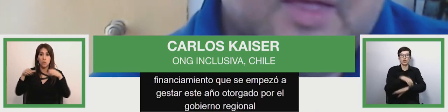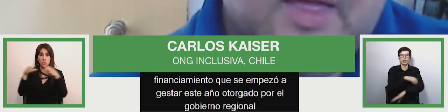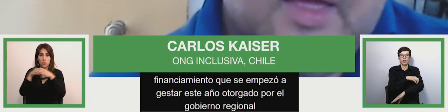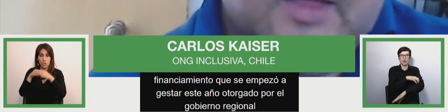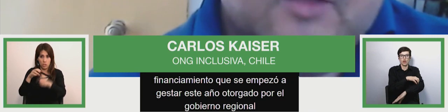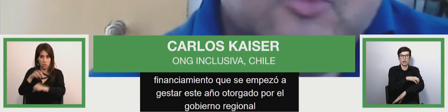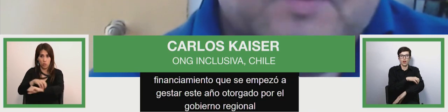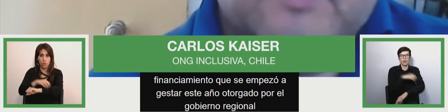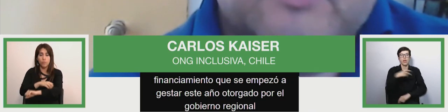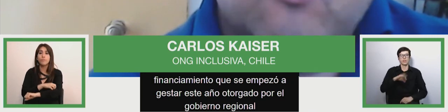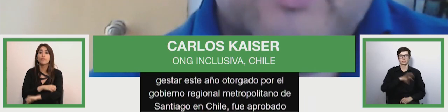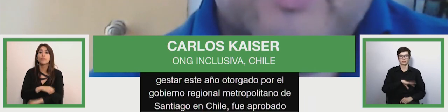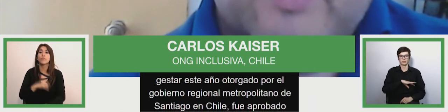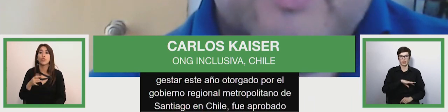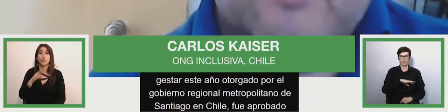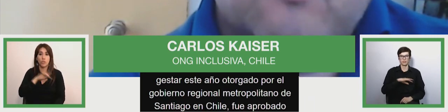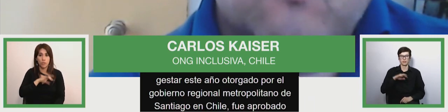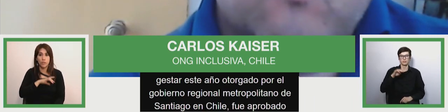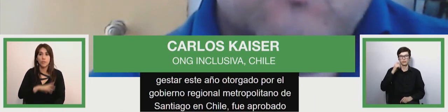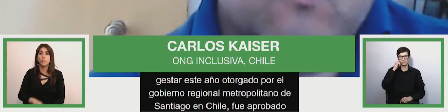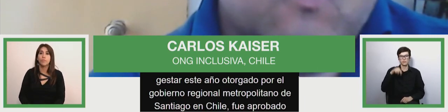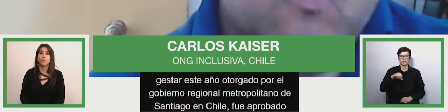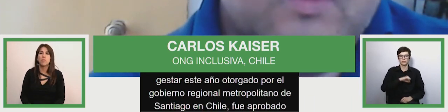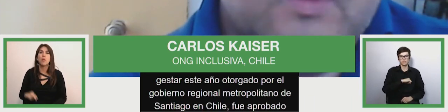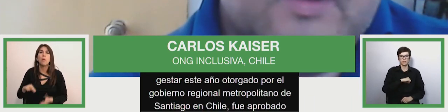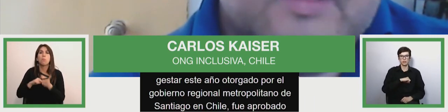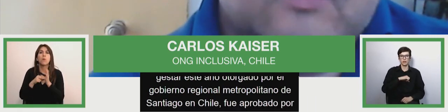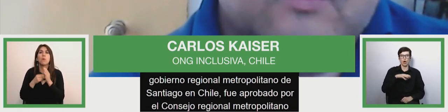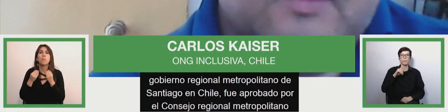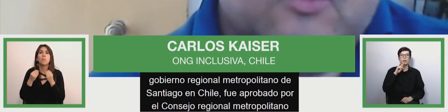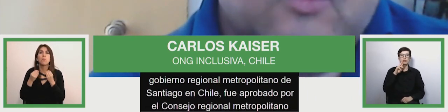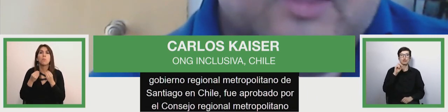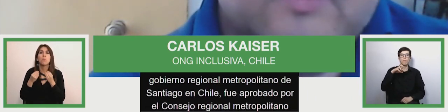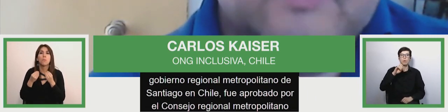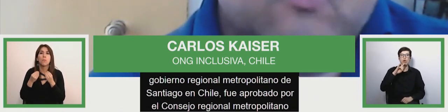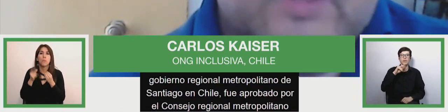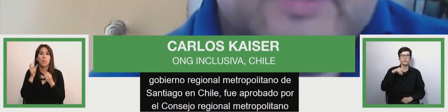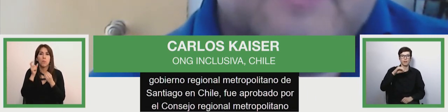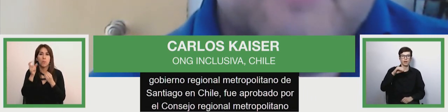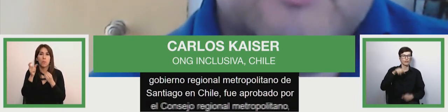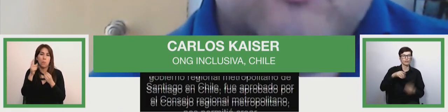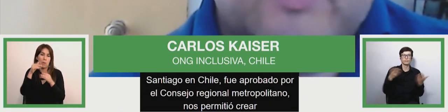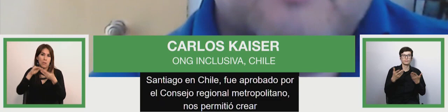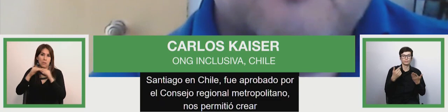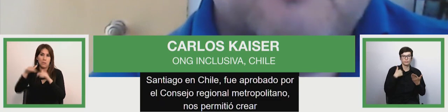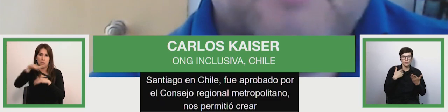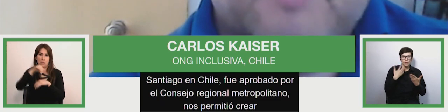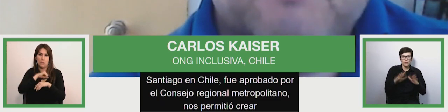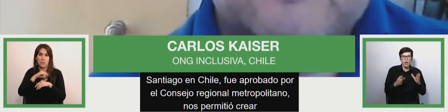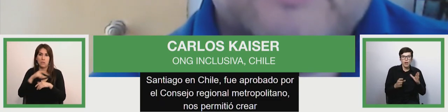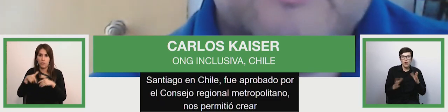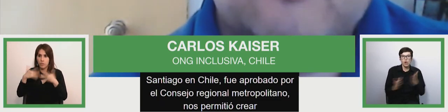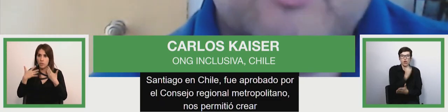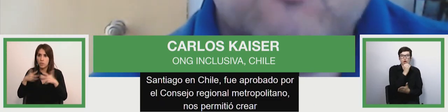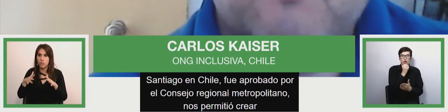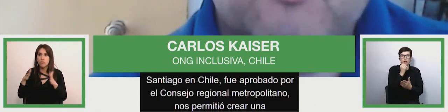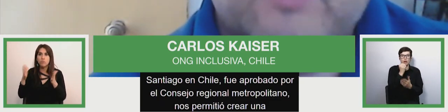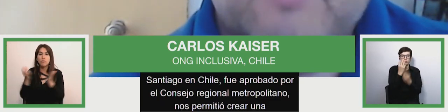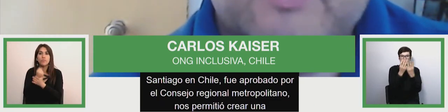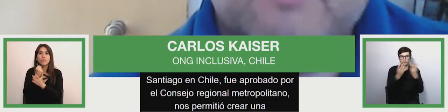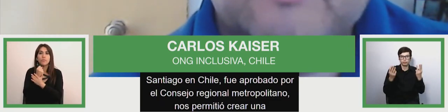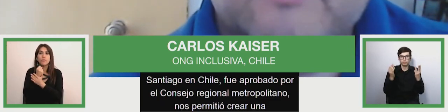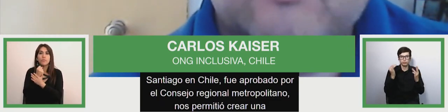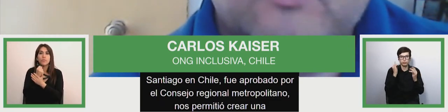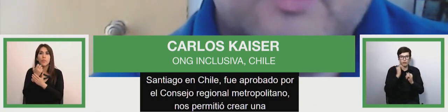this year as given by metropolitan regional government in metropolitan metropolitan region in chile and was approved by